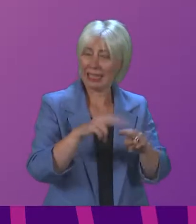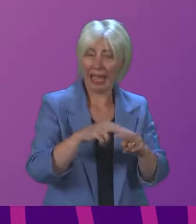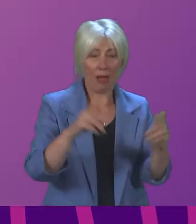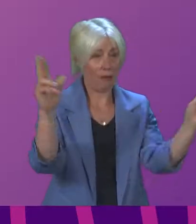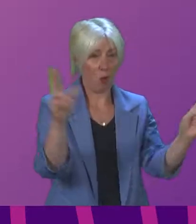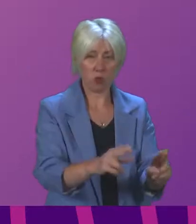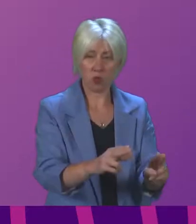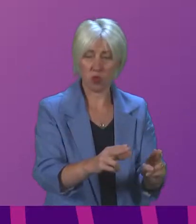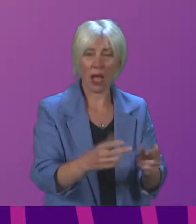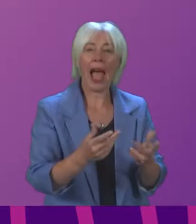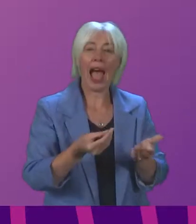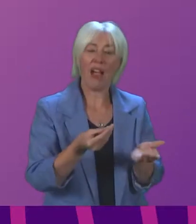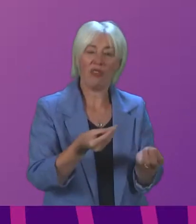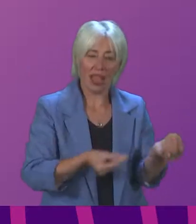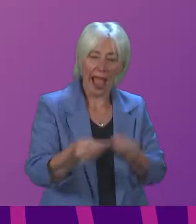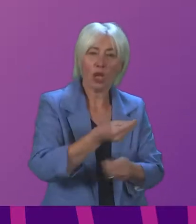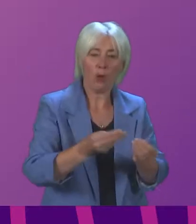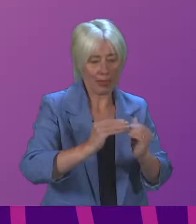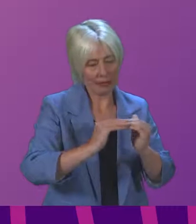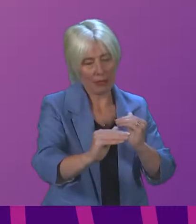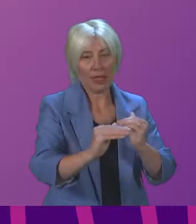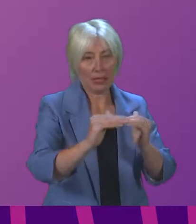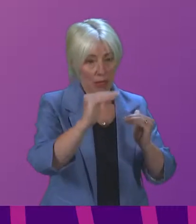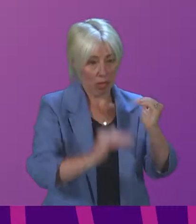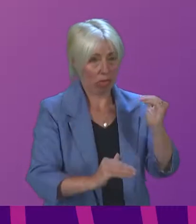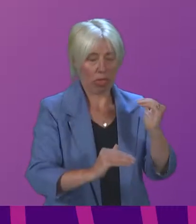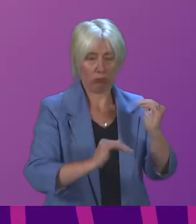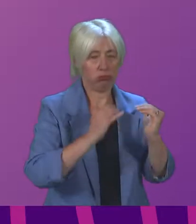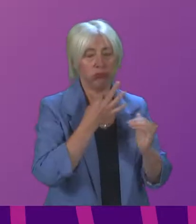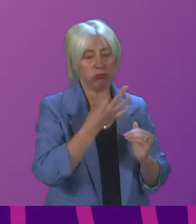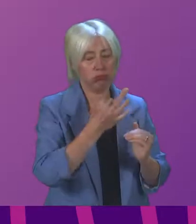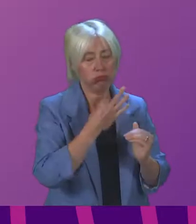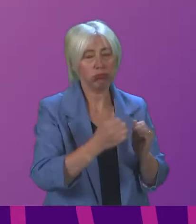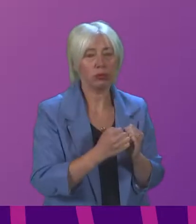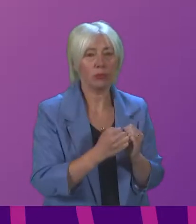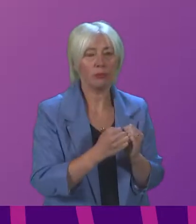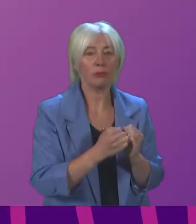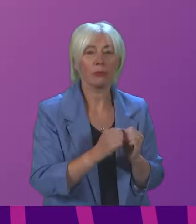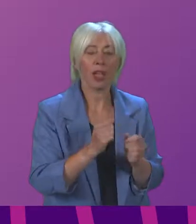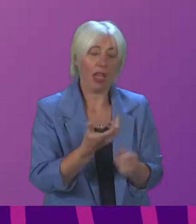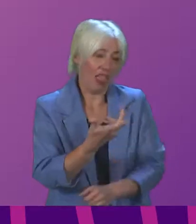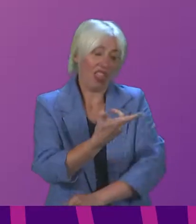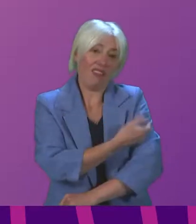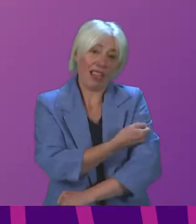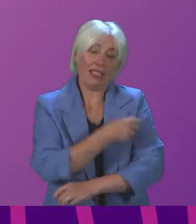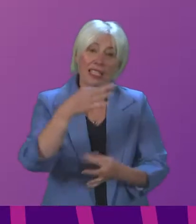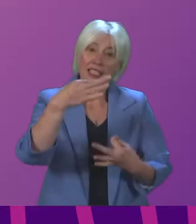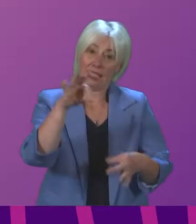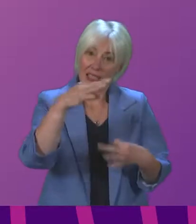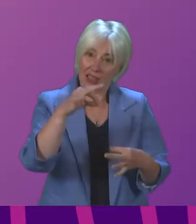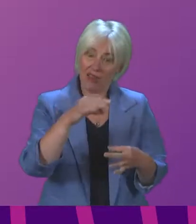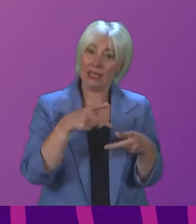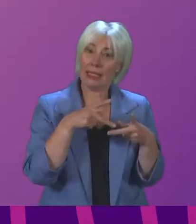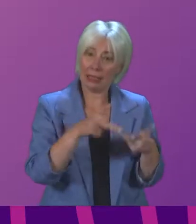the economic stability of the sector is at risk. The vaccine certification scheme and possible extensions